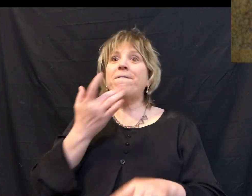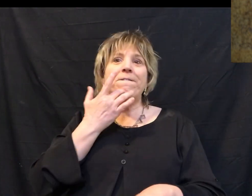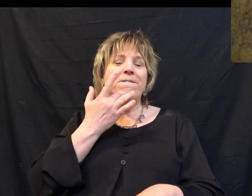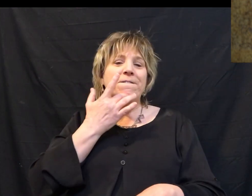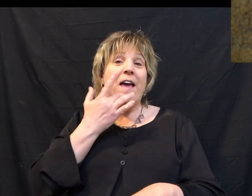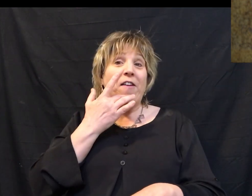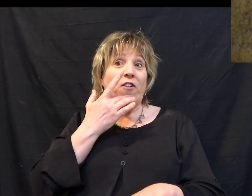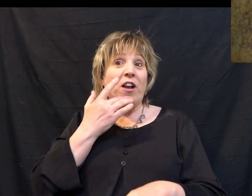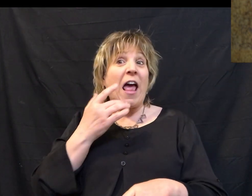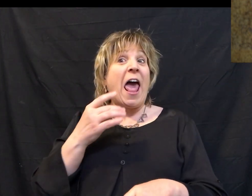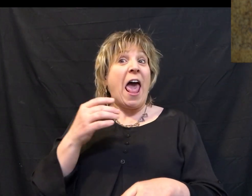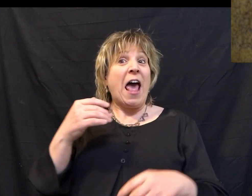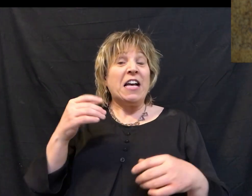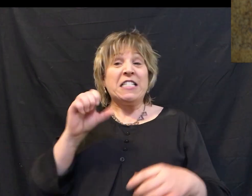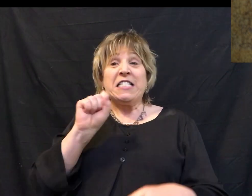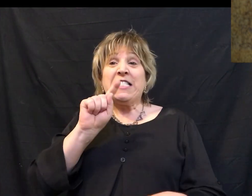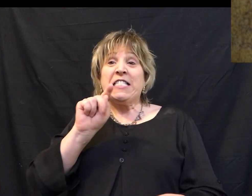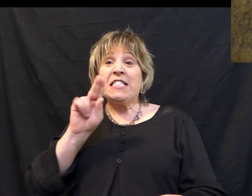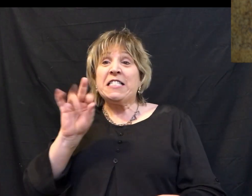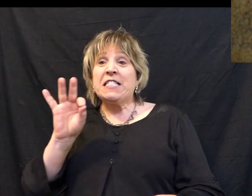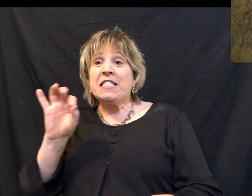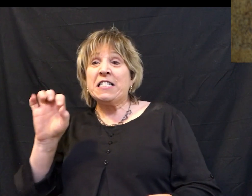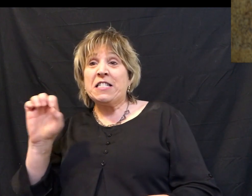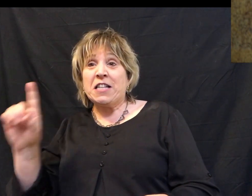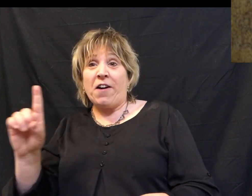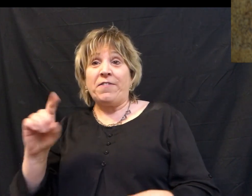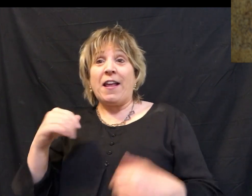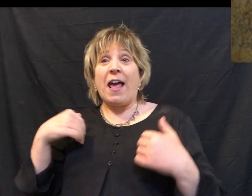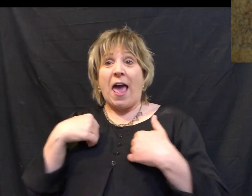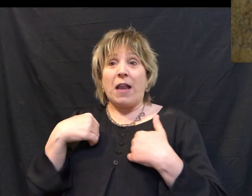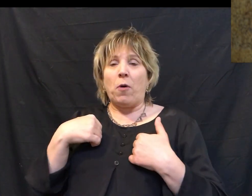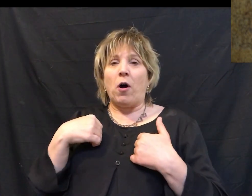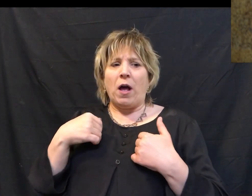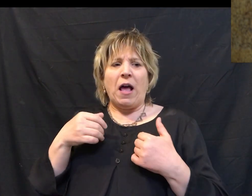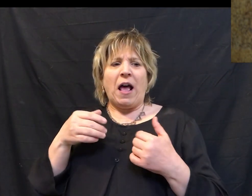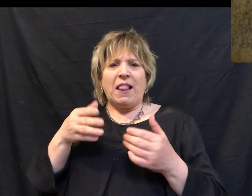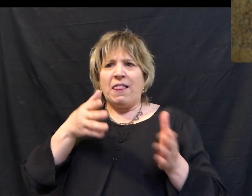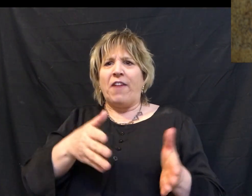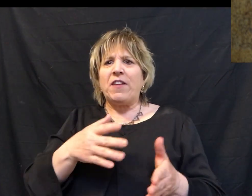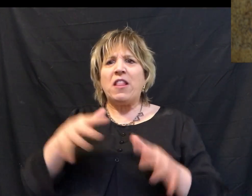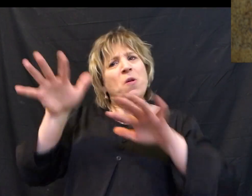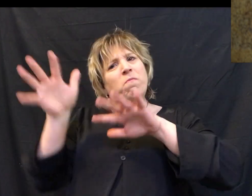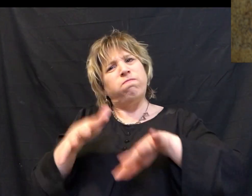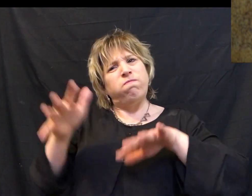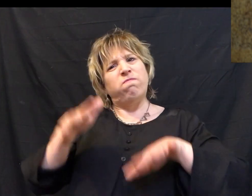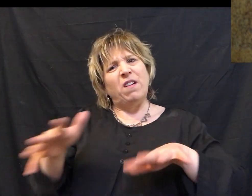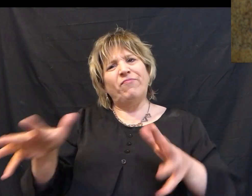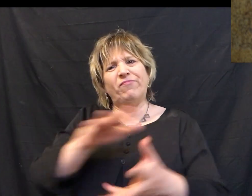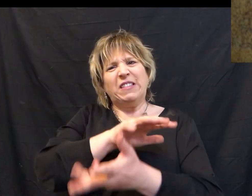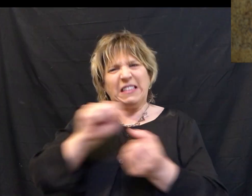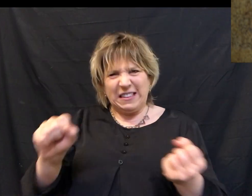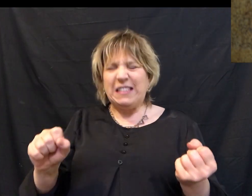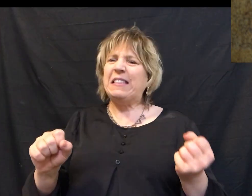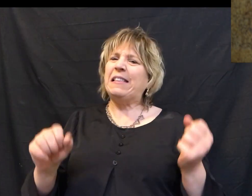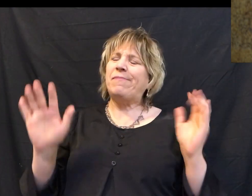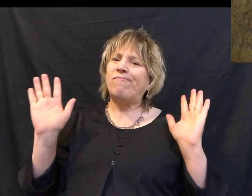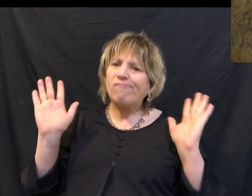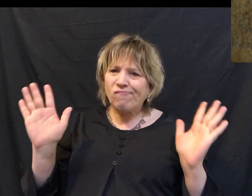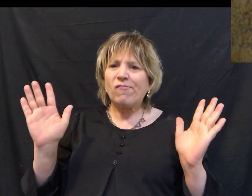found out that her favorite stuffed animal had been left out in the rain and had gotten ruined by the